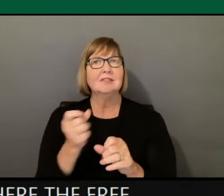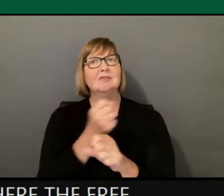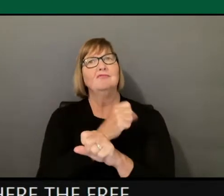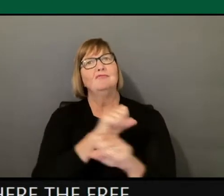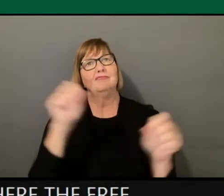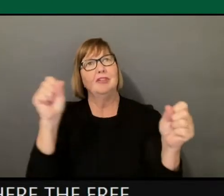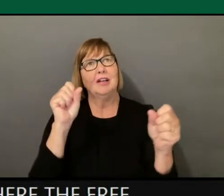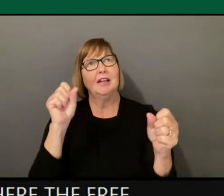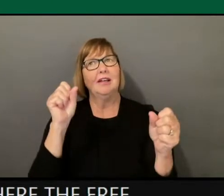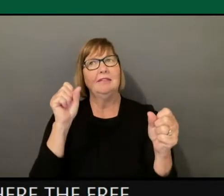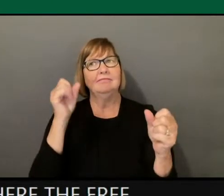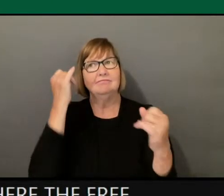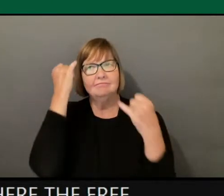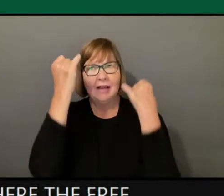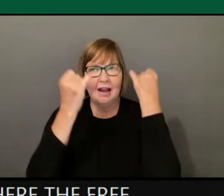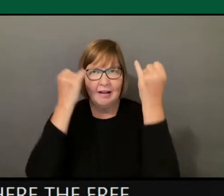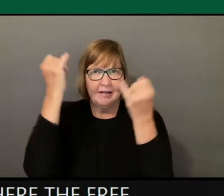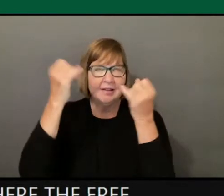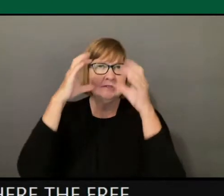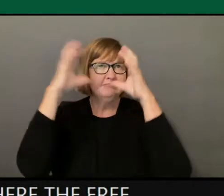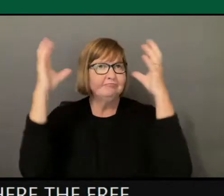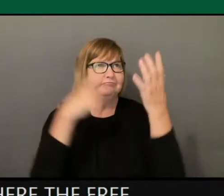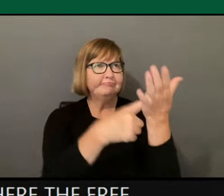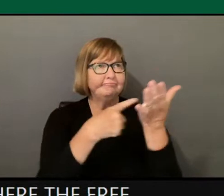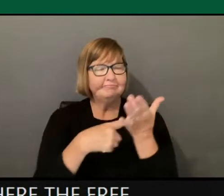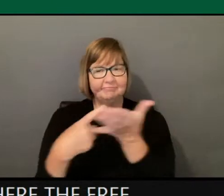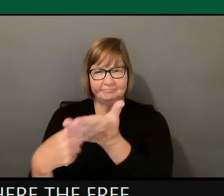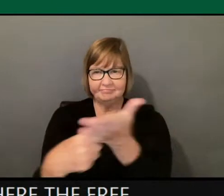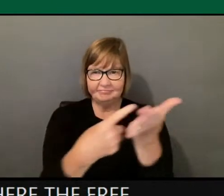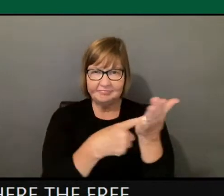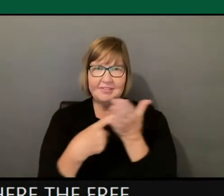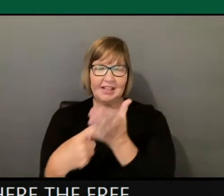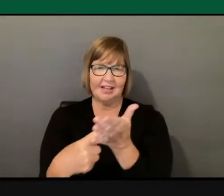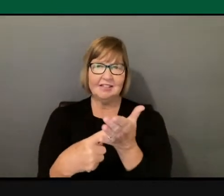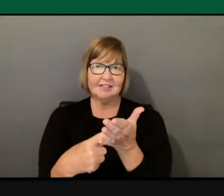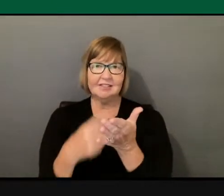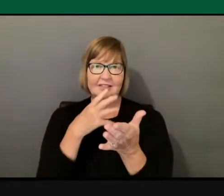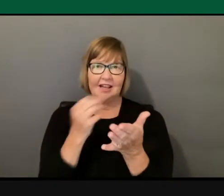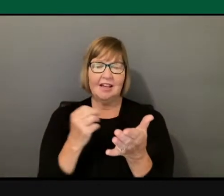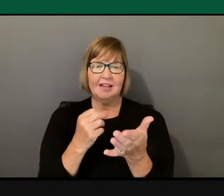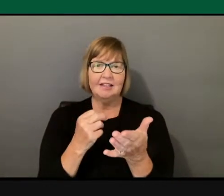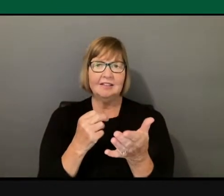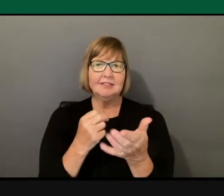only accepted, it is embraced and celebrated.